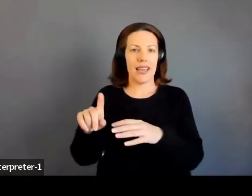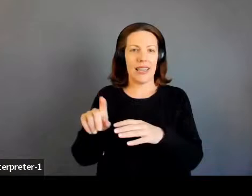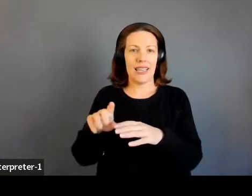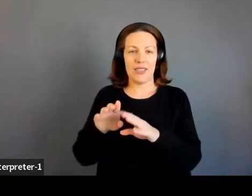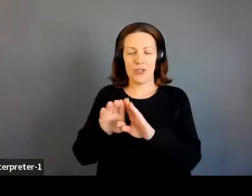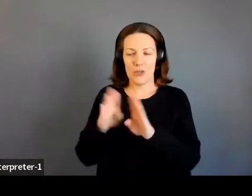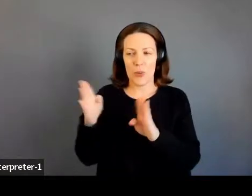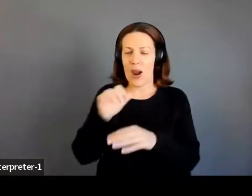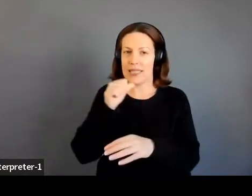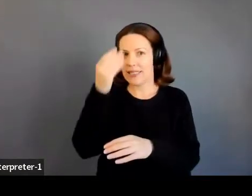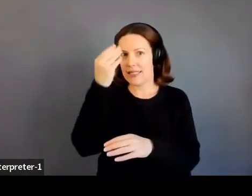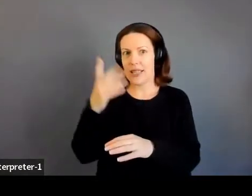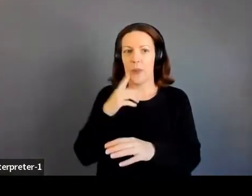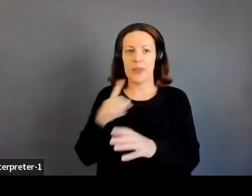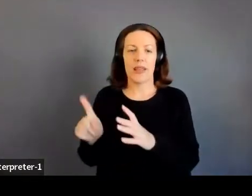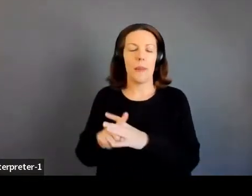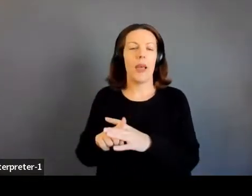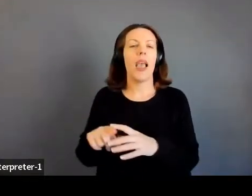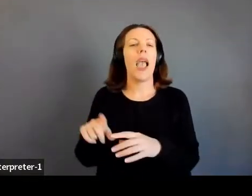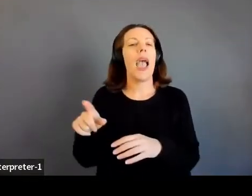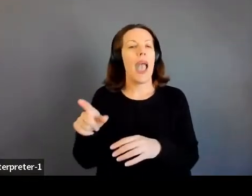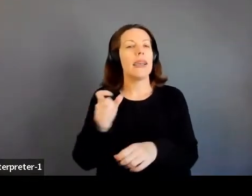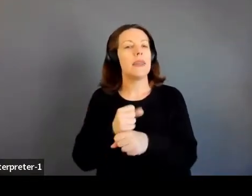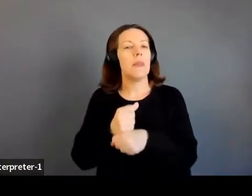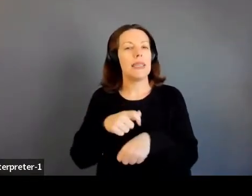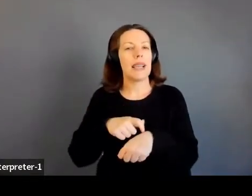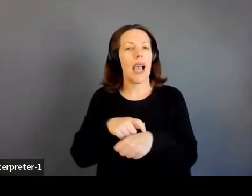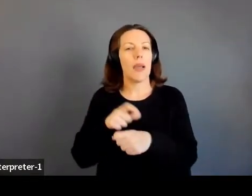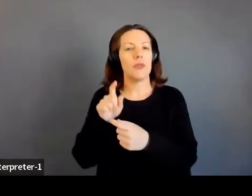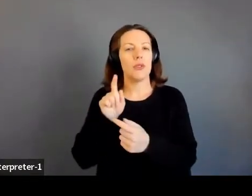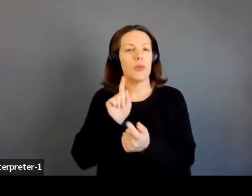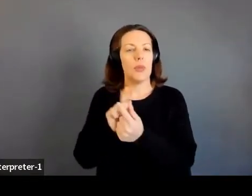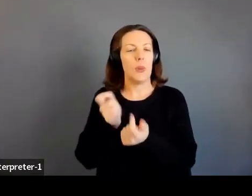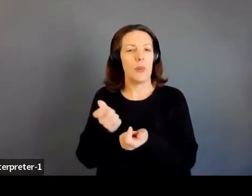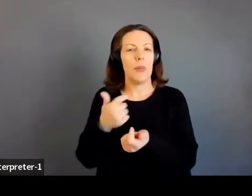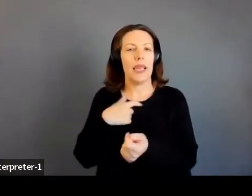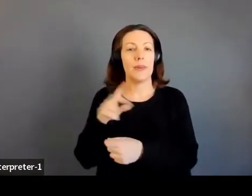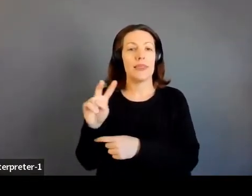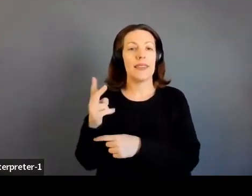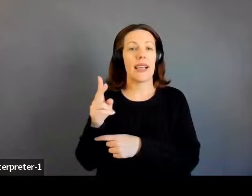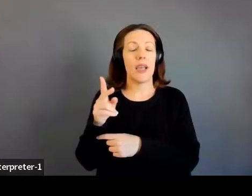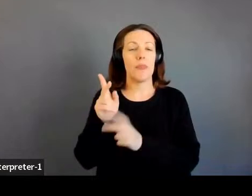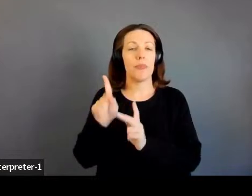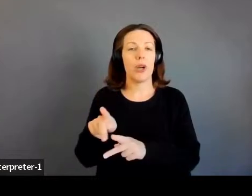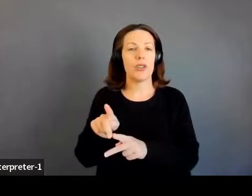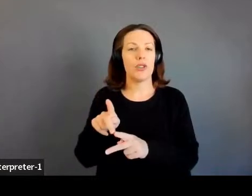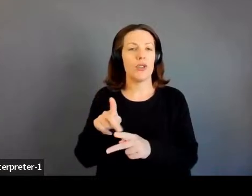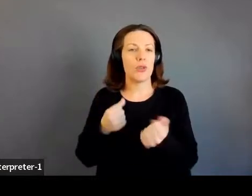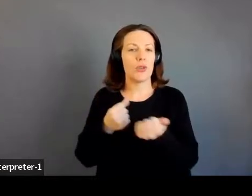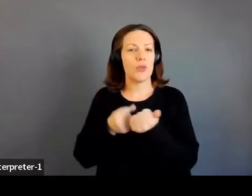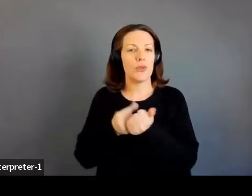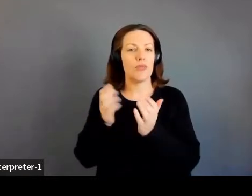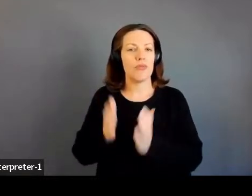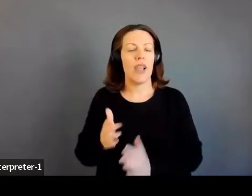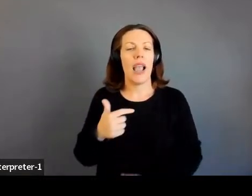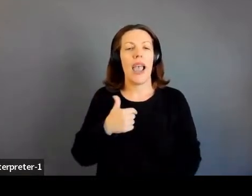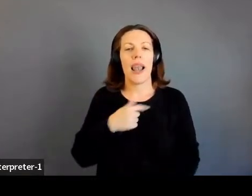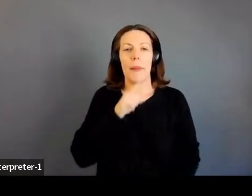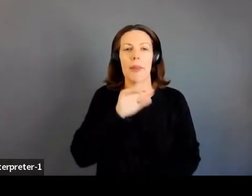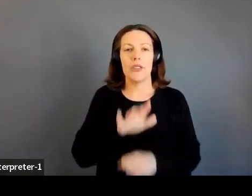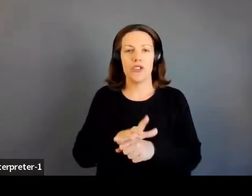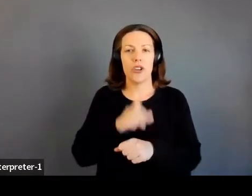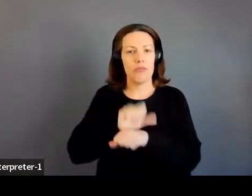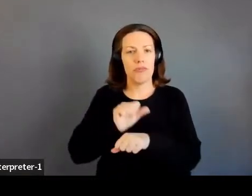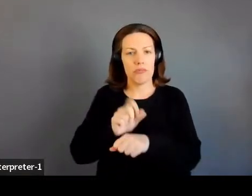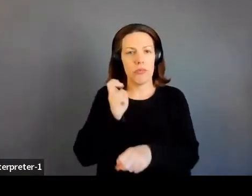he took the time to meet with me. And he became the second person to make a bet on me. And I worked my tail off to try to make sure that paid off. And